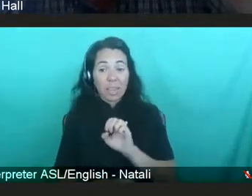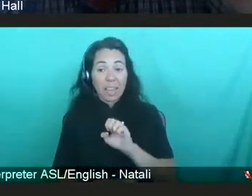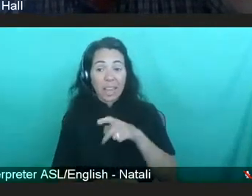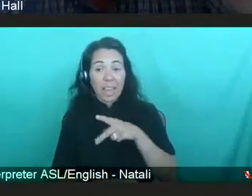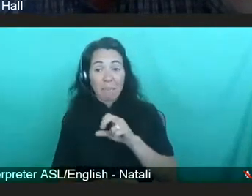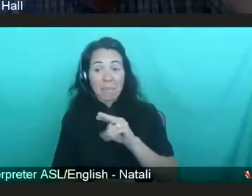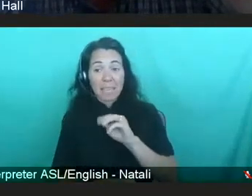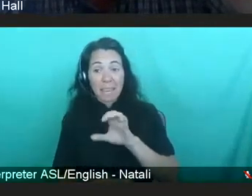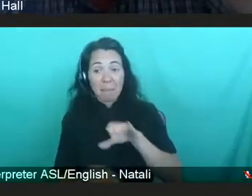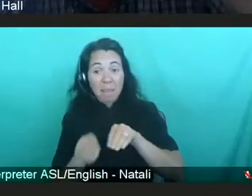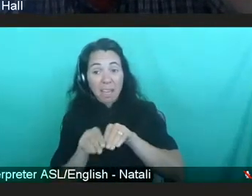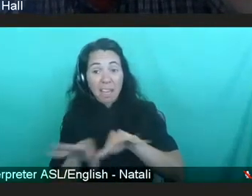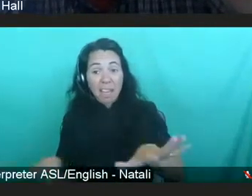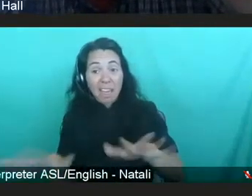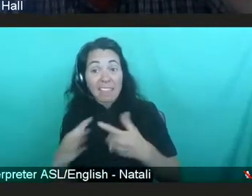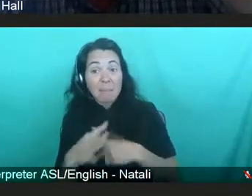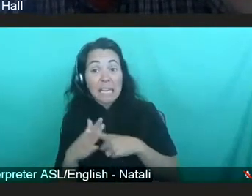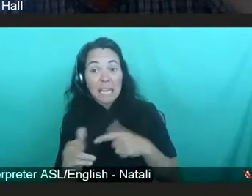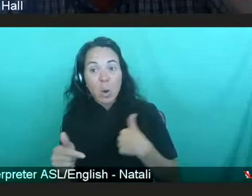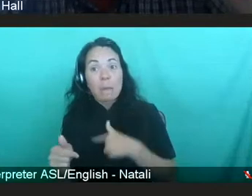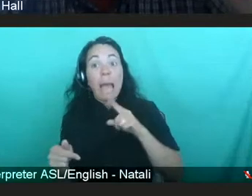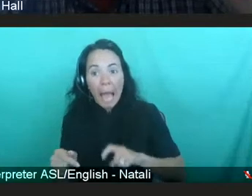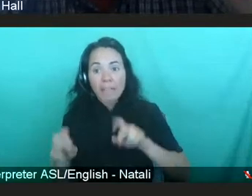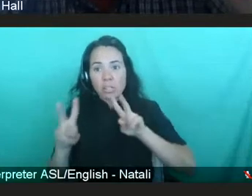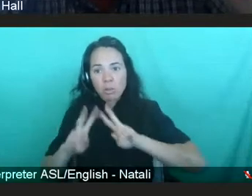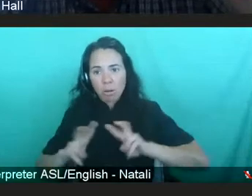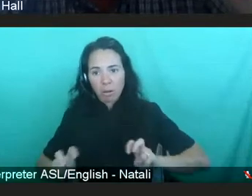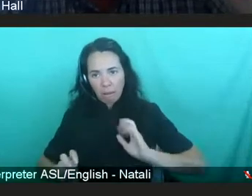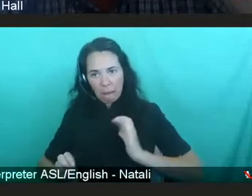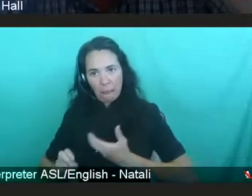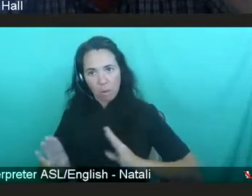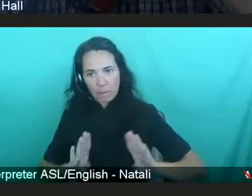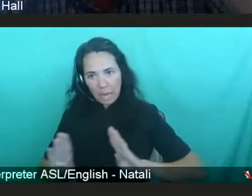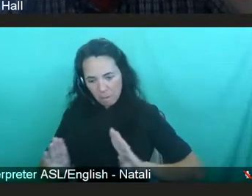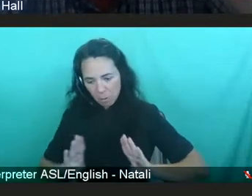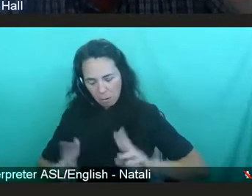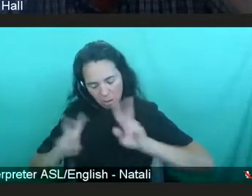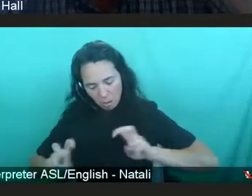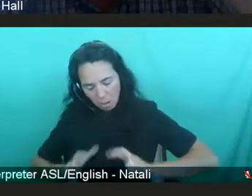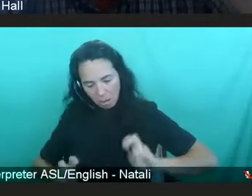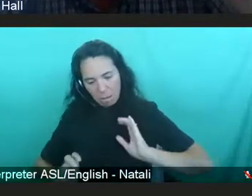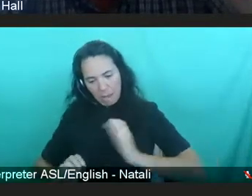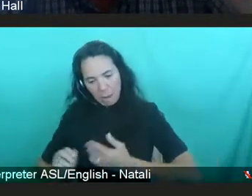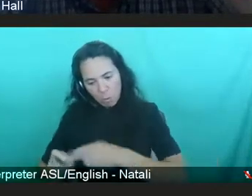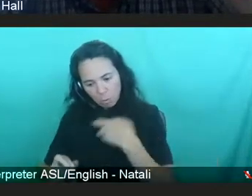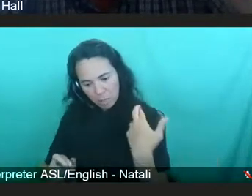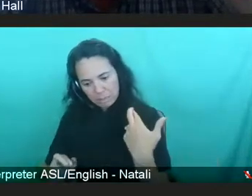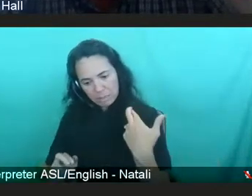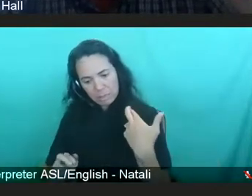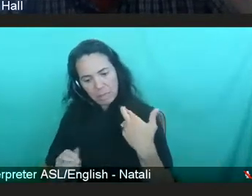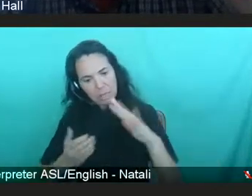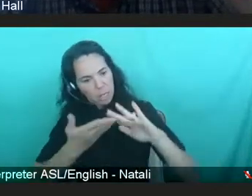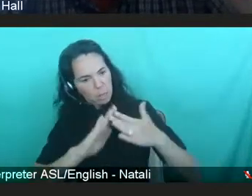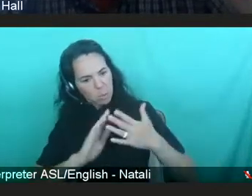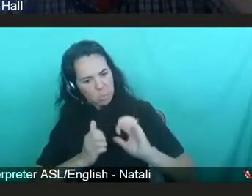had to look at our risks. We had to look at our behaviors and our interactions with community and the importance of